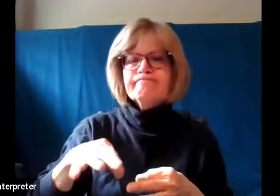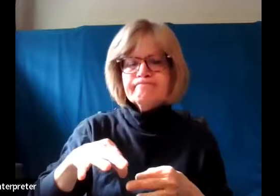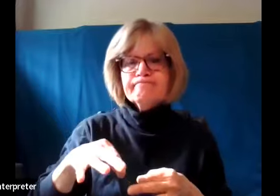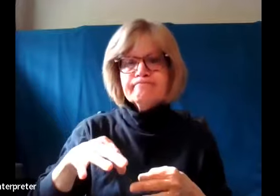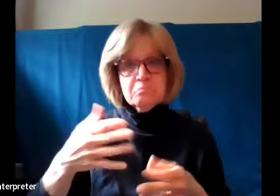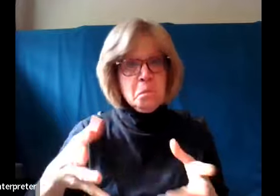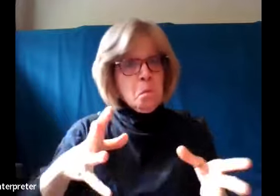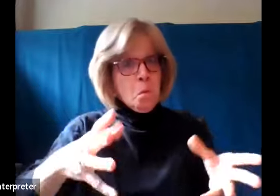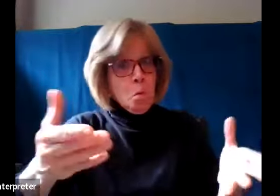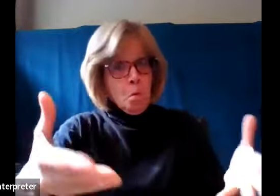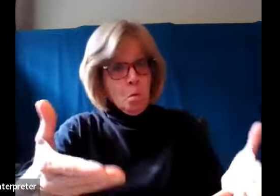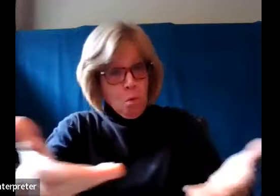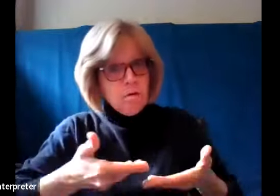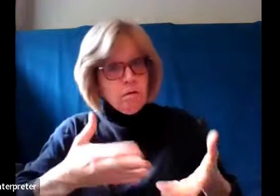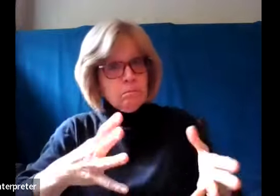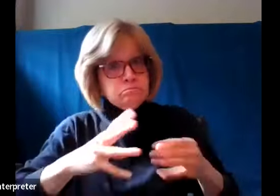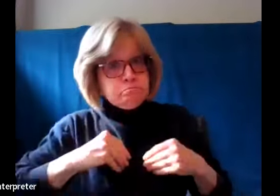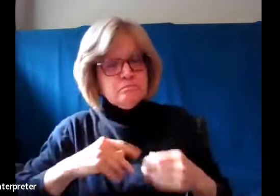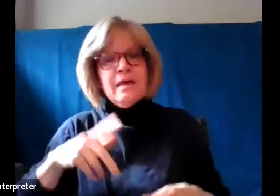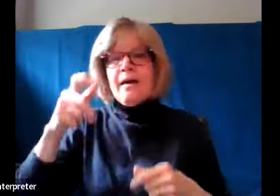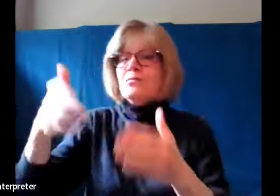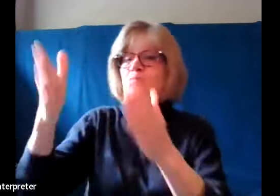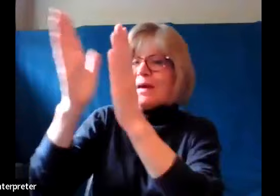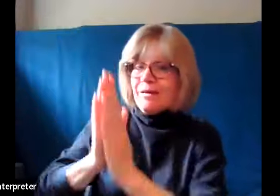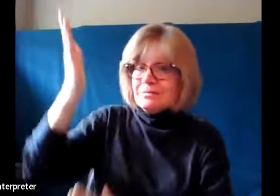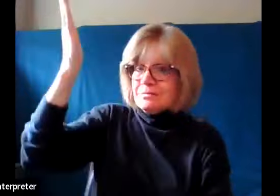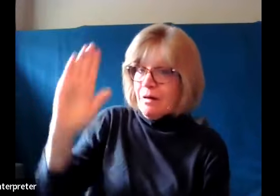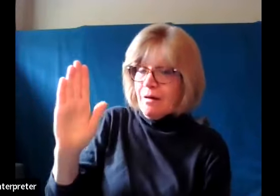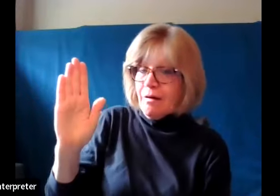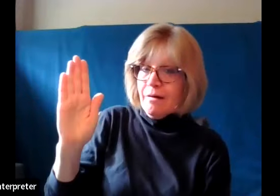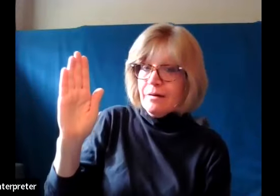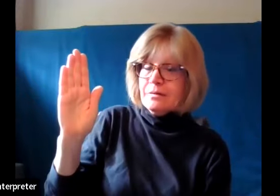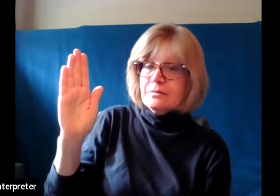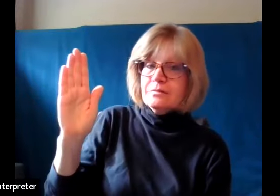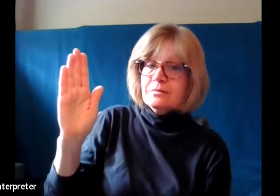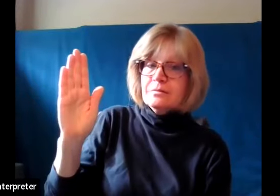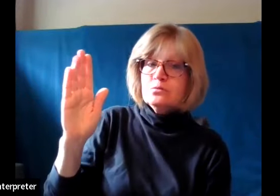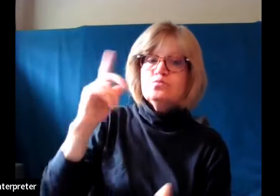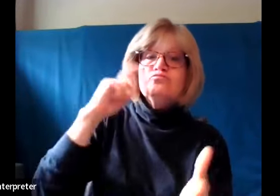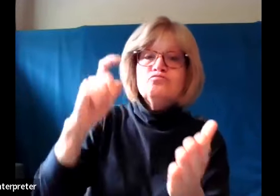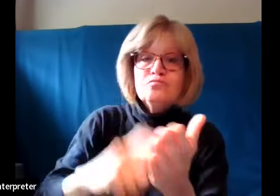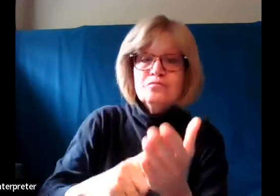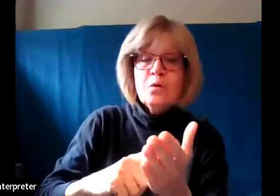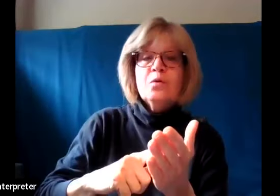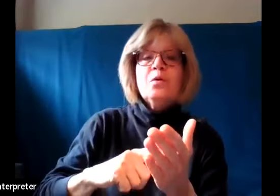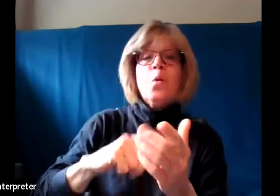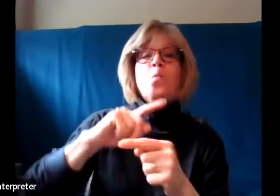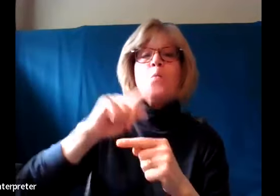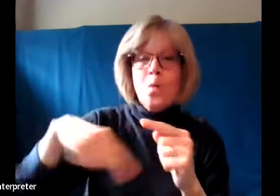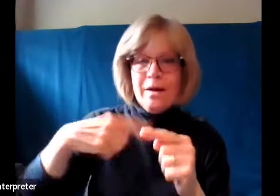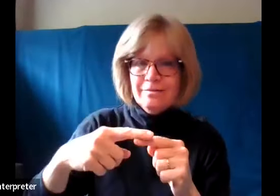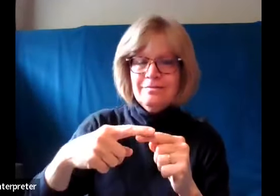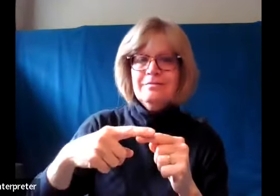We just need to ask God for the ability to recognize those openings when they occur.